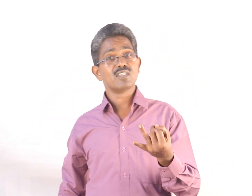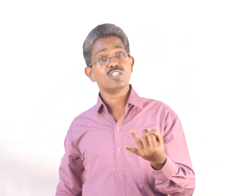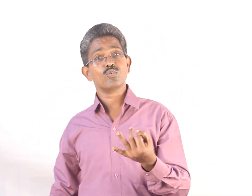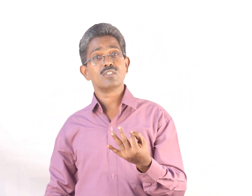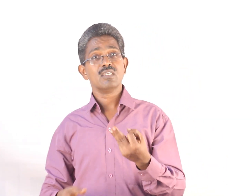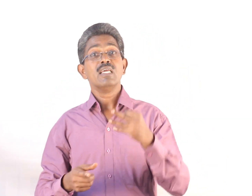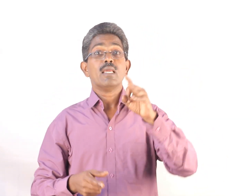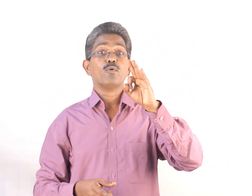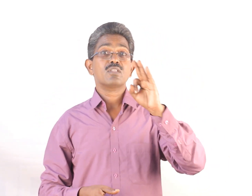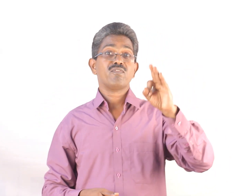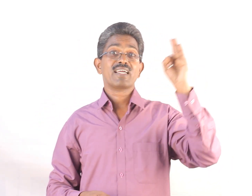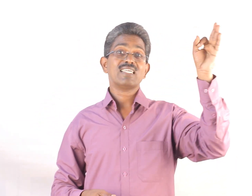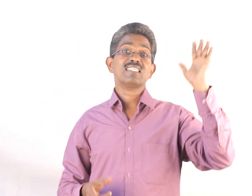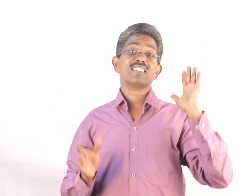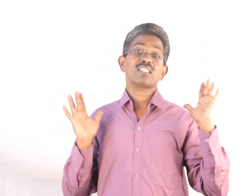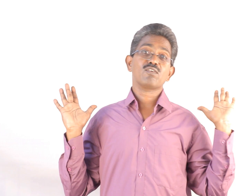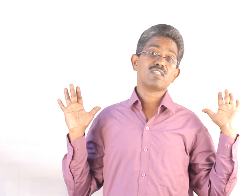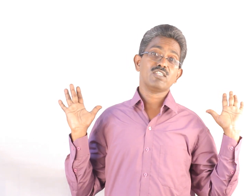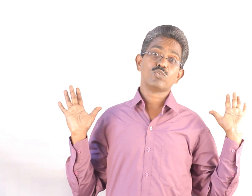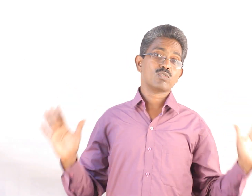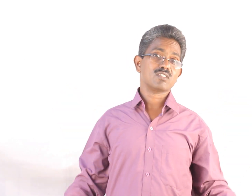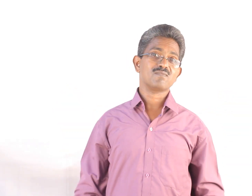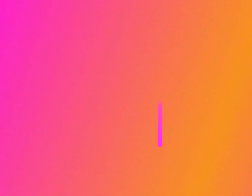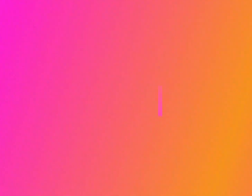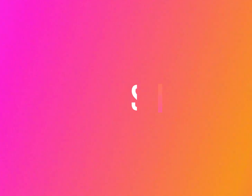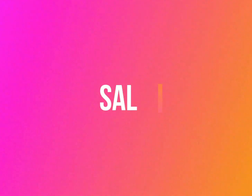of the institution, about the faculty strength of the institution. What